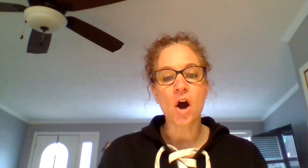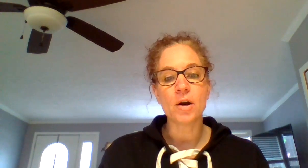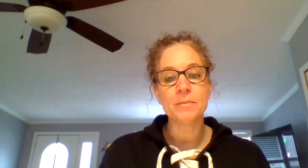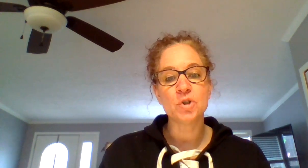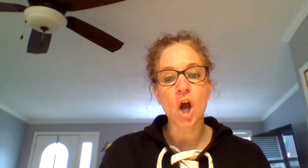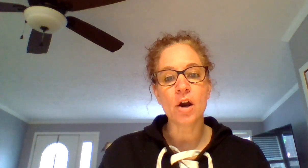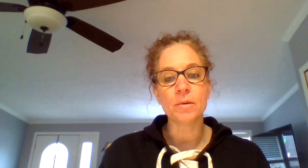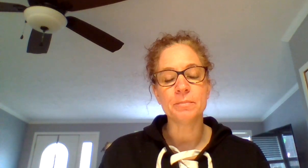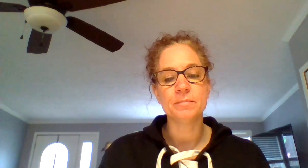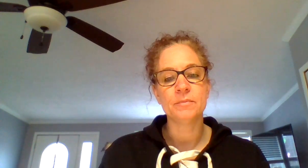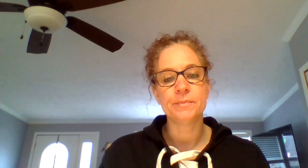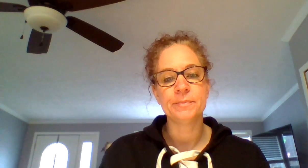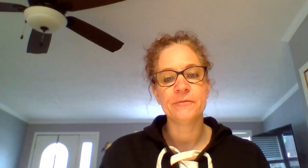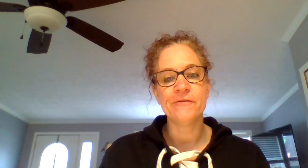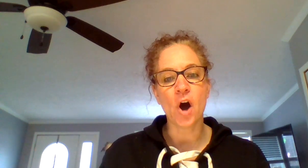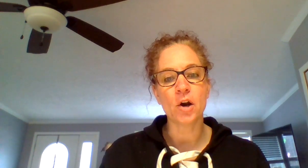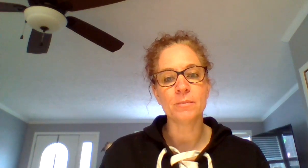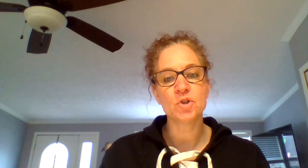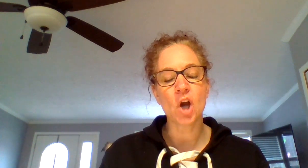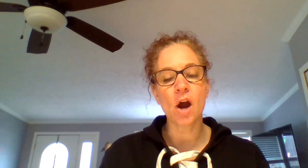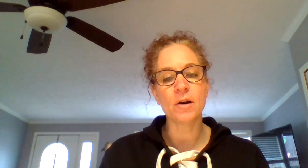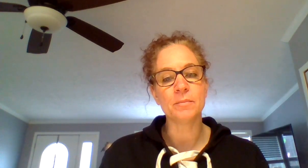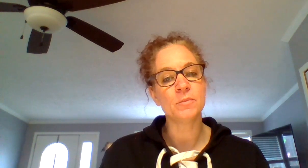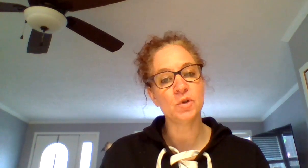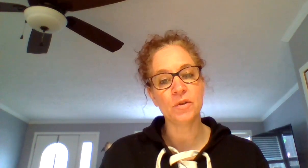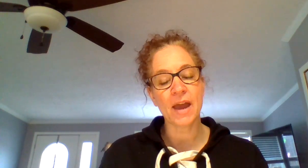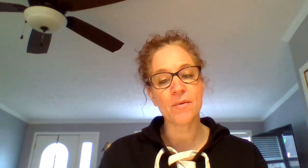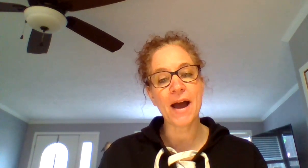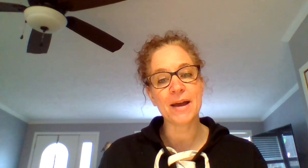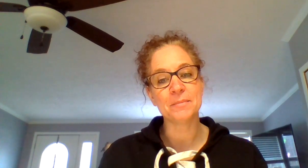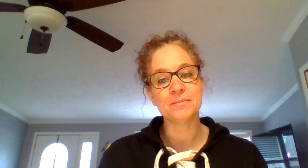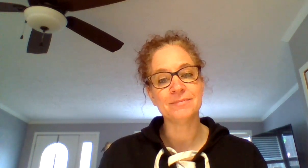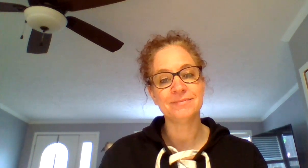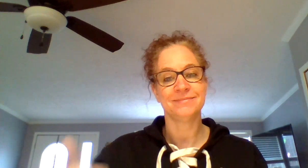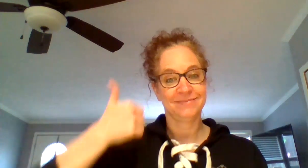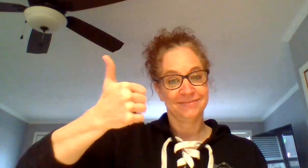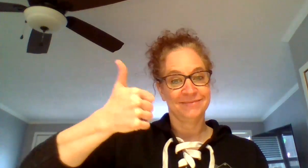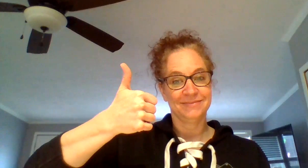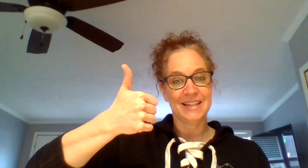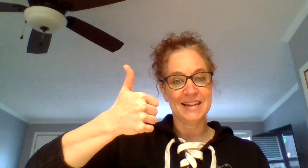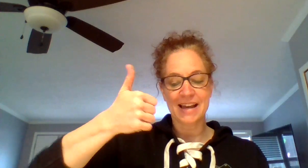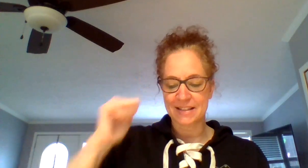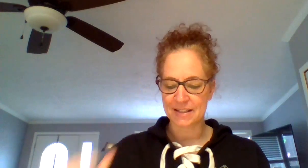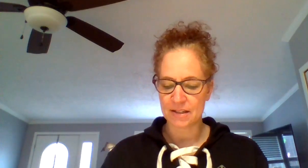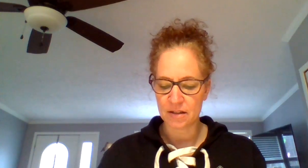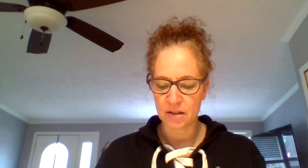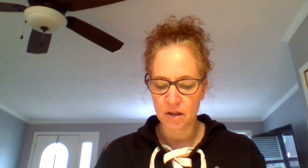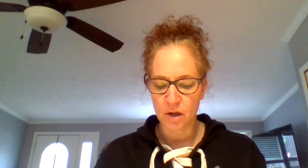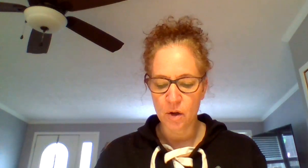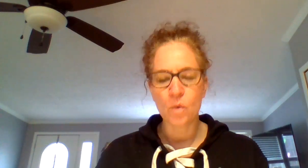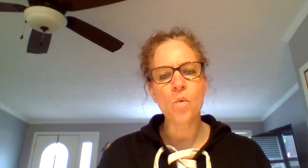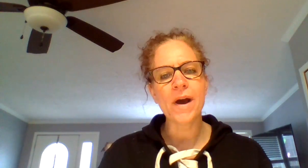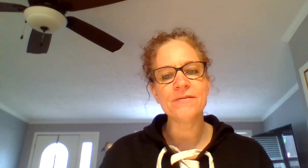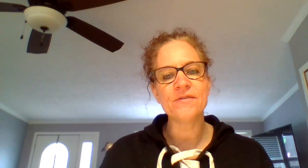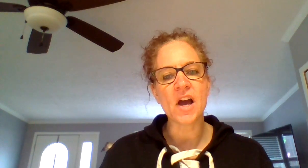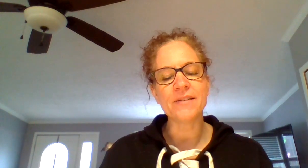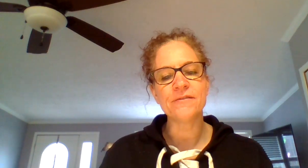Farm charm. Farm charm. Do they rhyme? Yes. Wife knife.